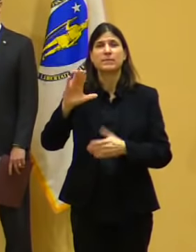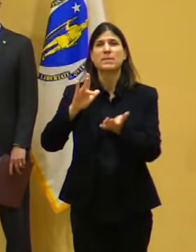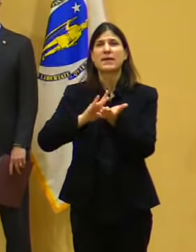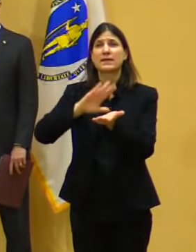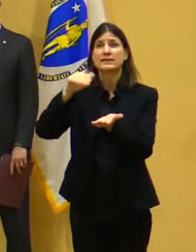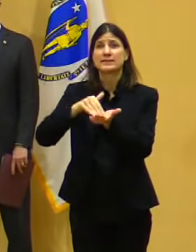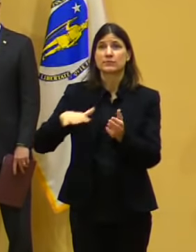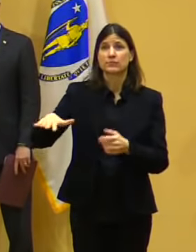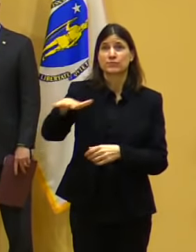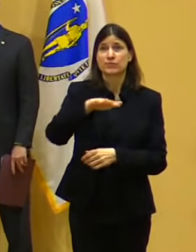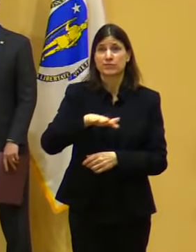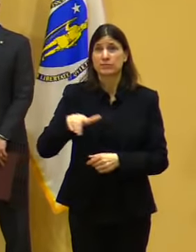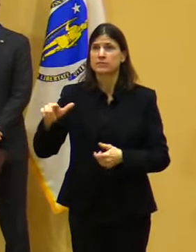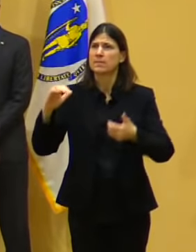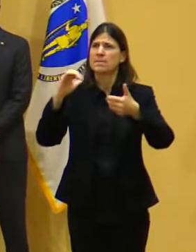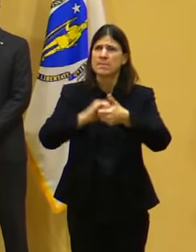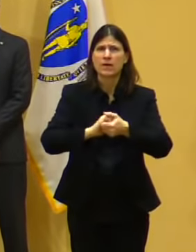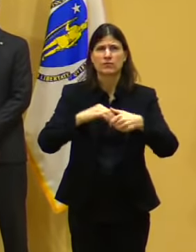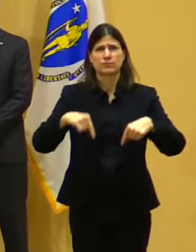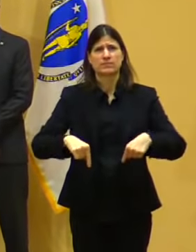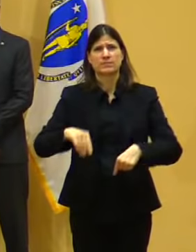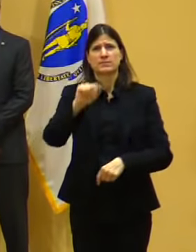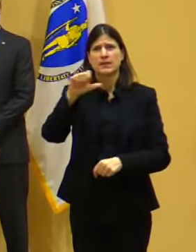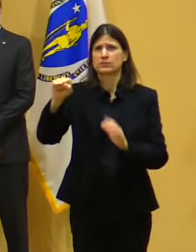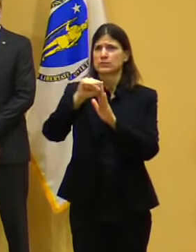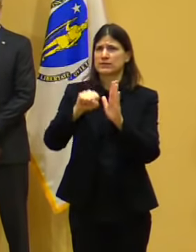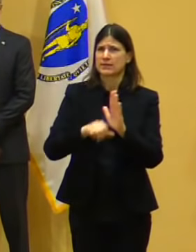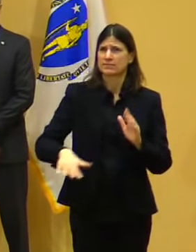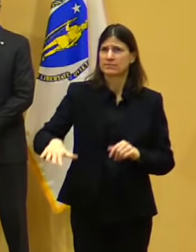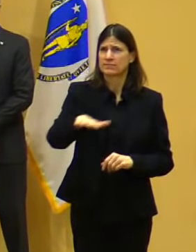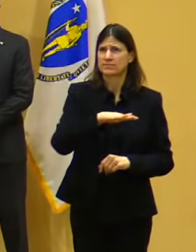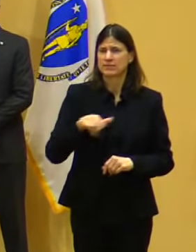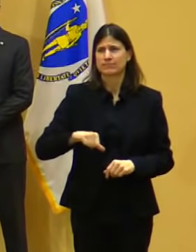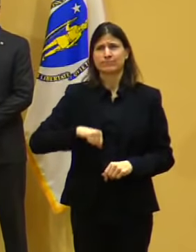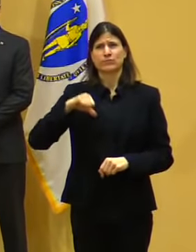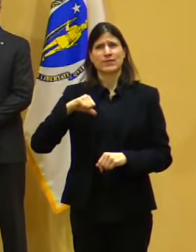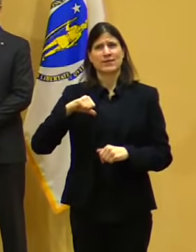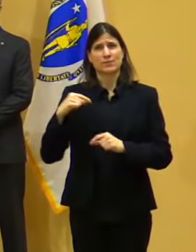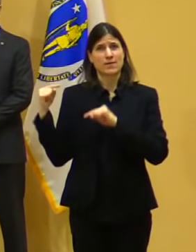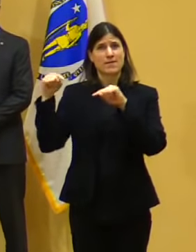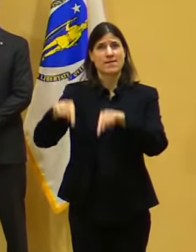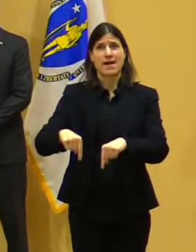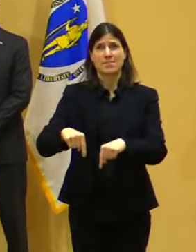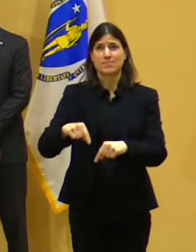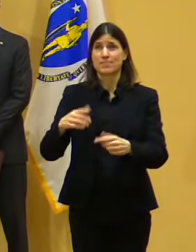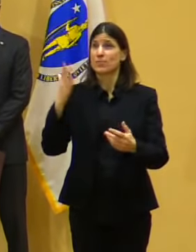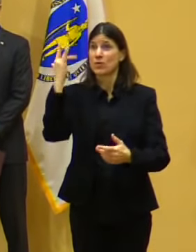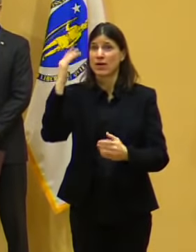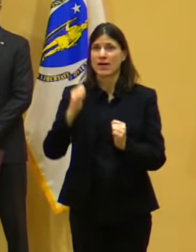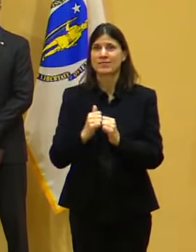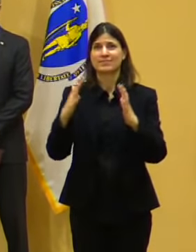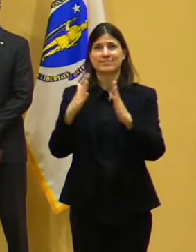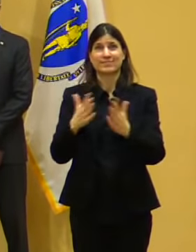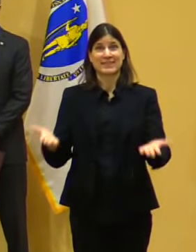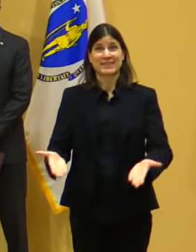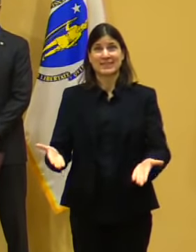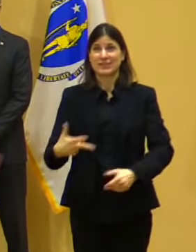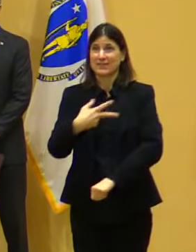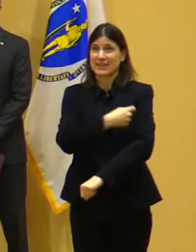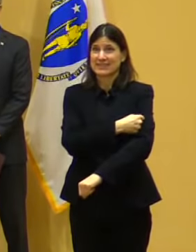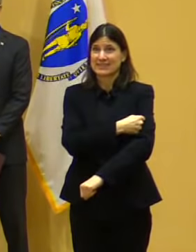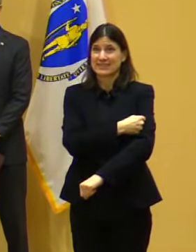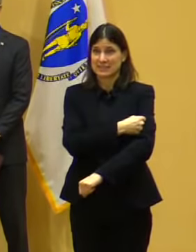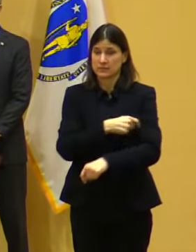of Massachusetts, I'm really proud to say that to date we've administered 16,000